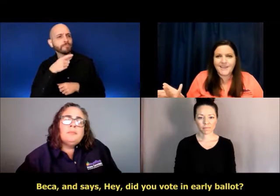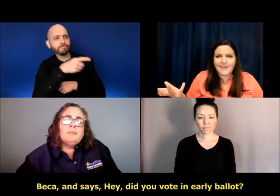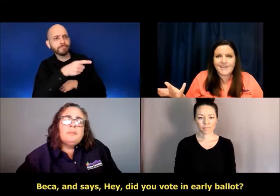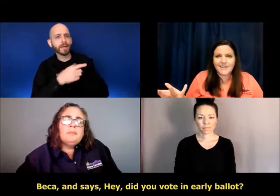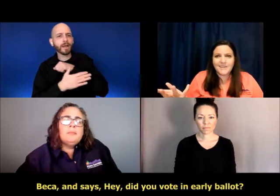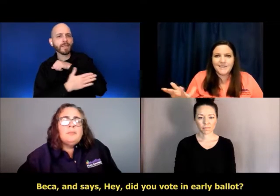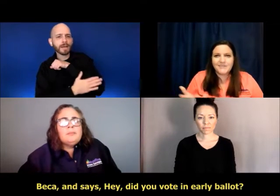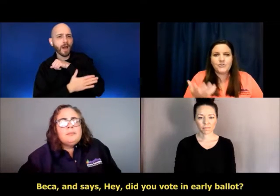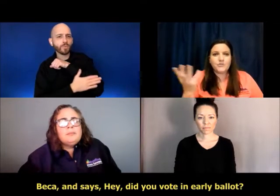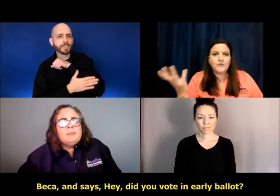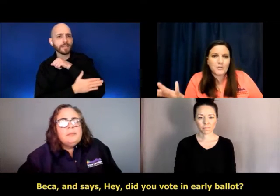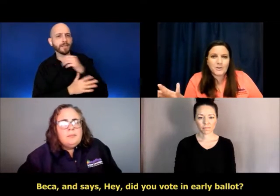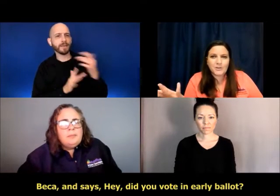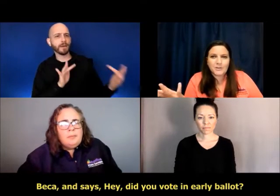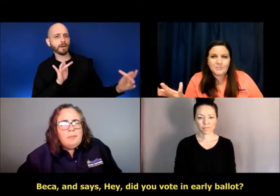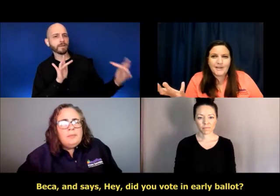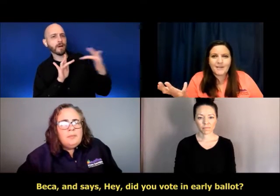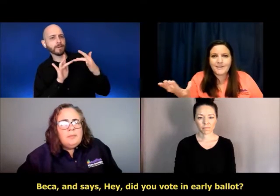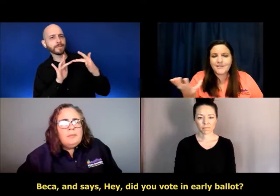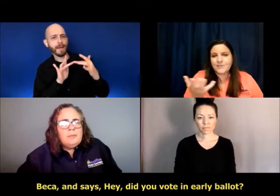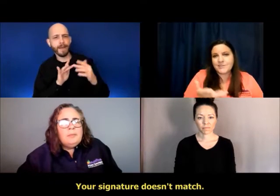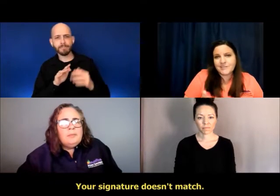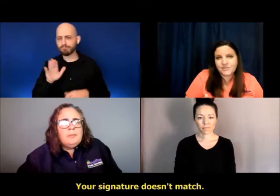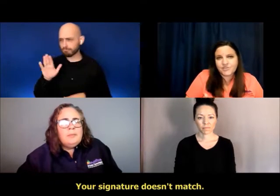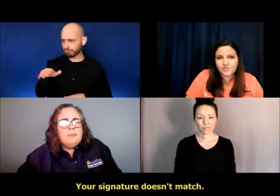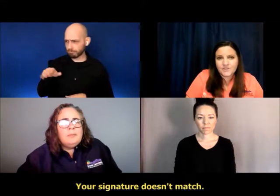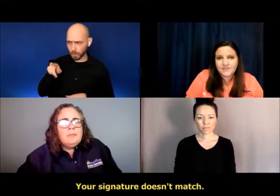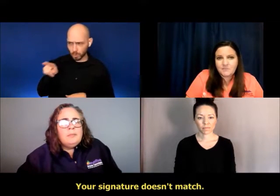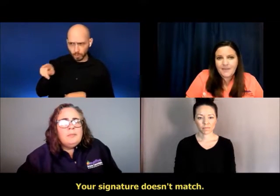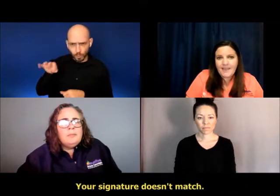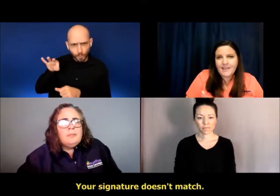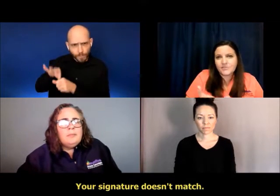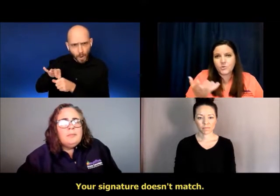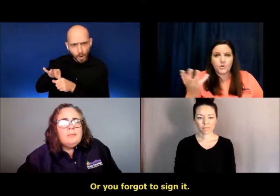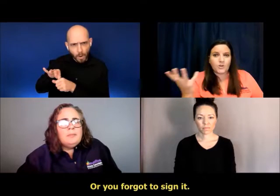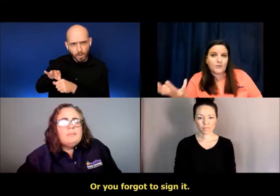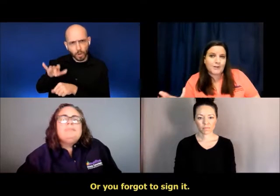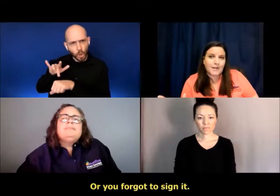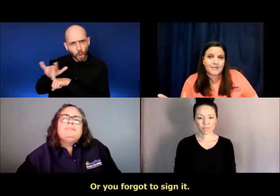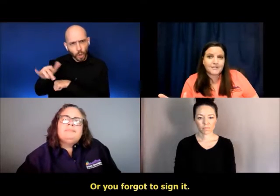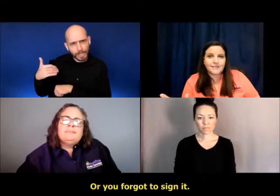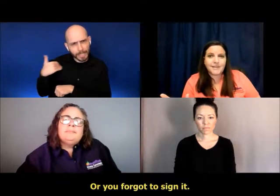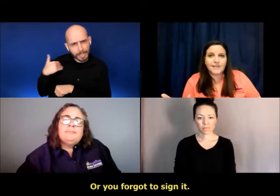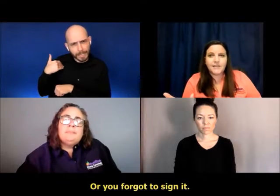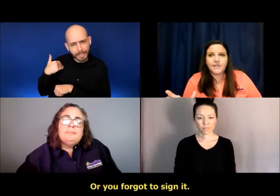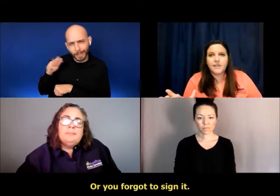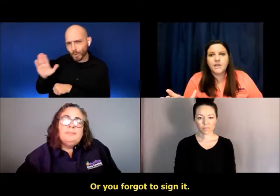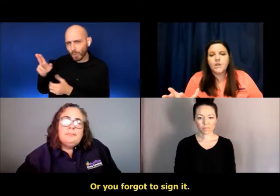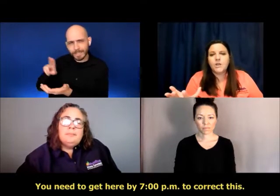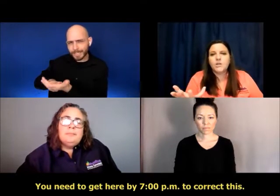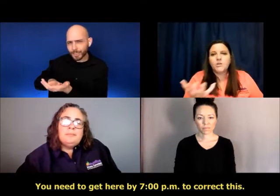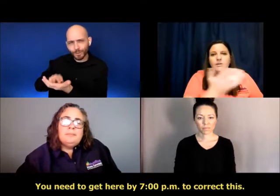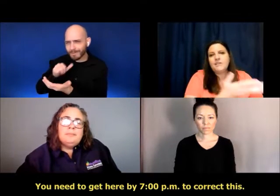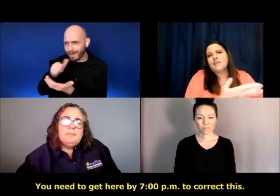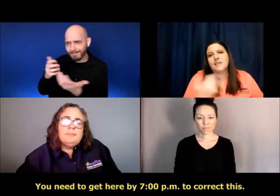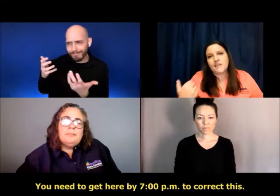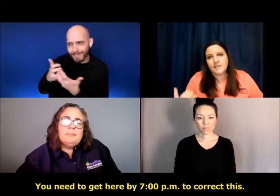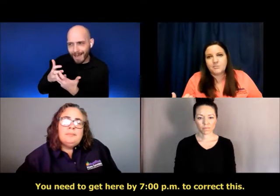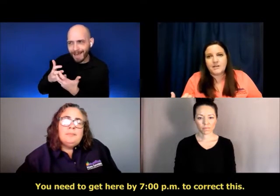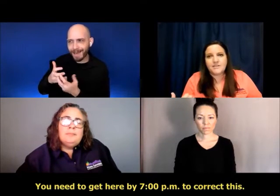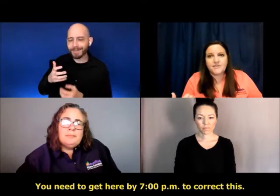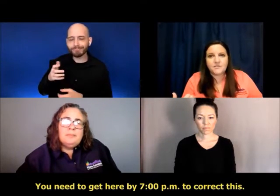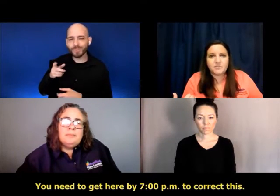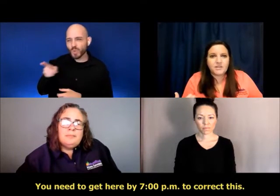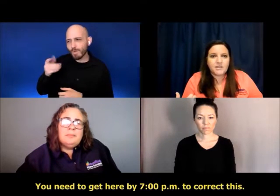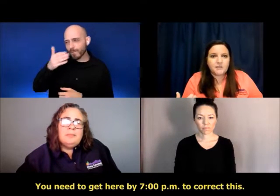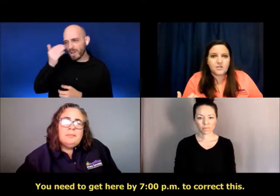Beckham says, Hey, did you vote an early ballot? Your signature doesn't match or you forgot to sign it. You need to get